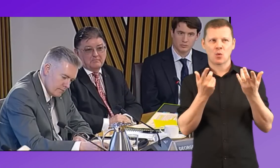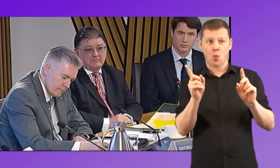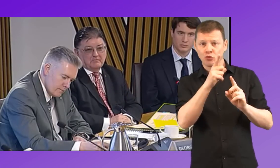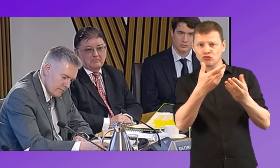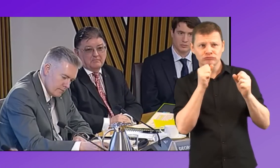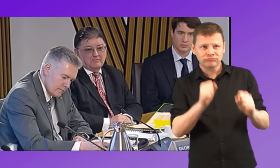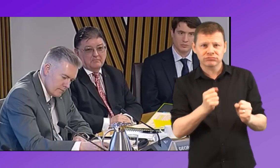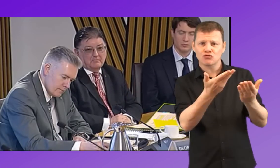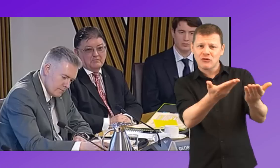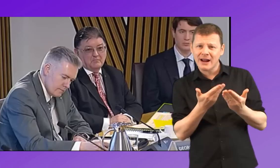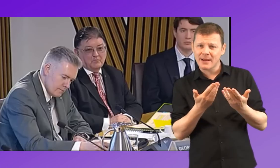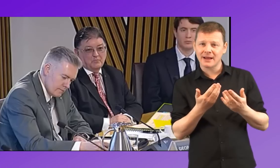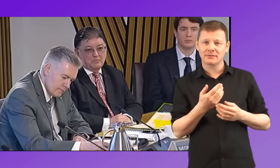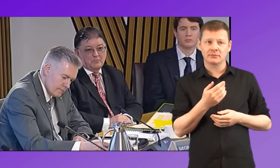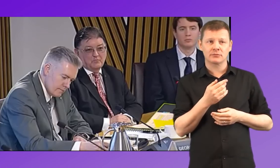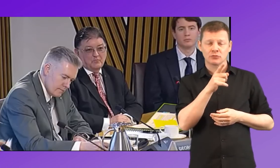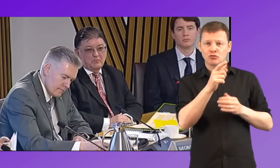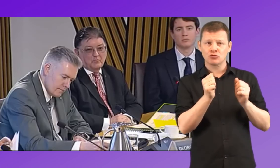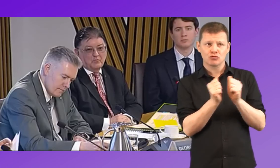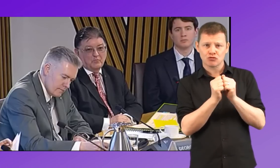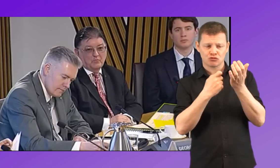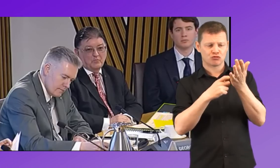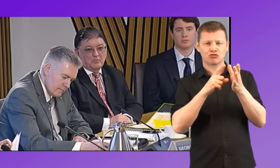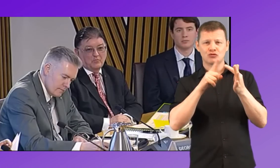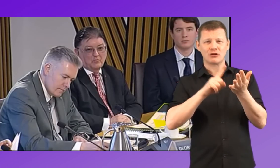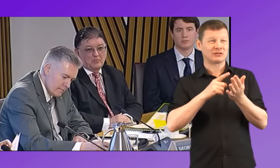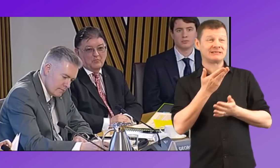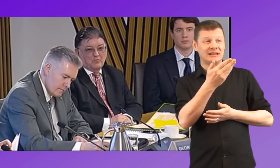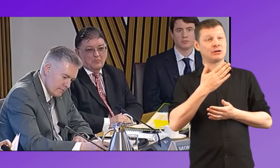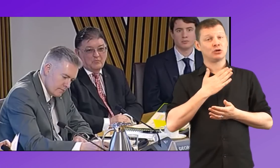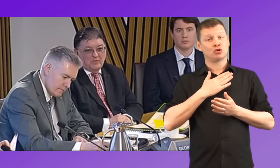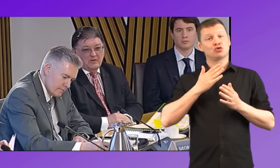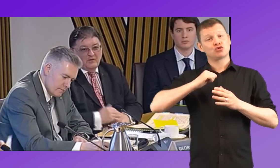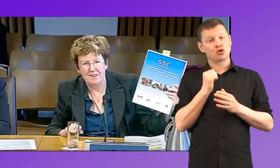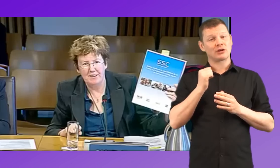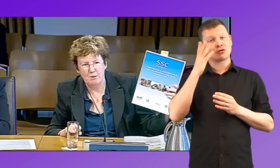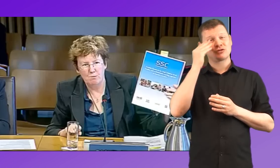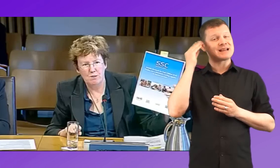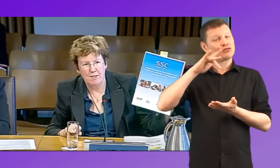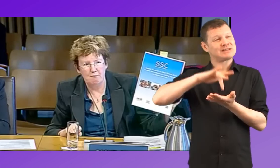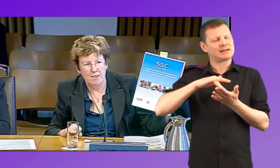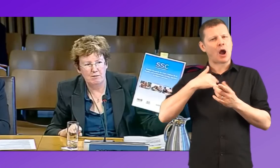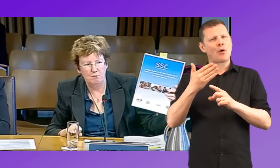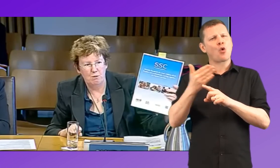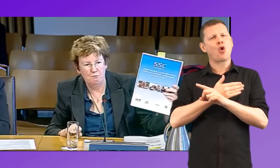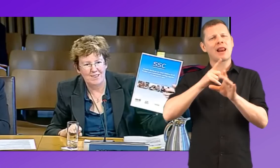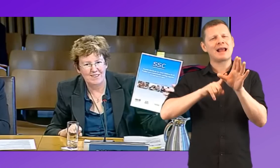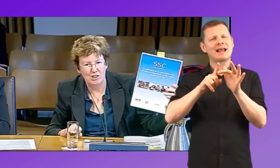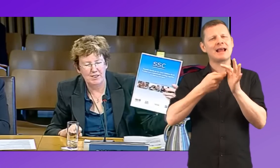Rachel. Um, I'd just like to refer you to the Scottish Sensory Centre early years standards, which were developed by a group of practitioners